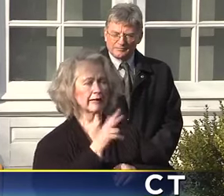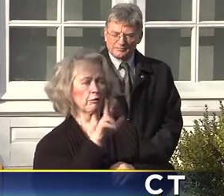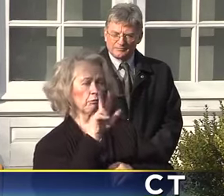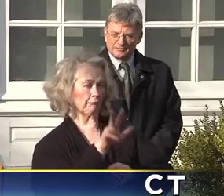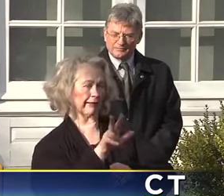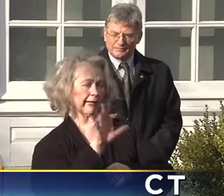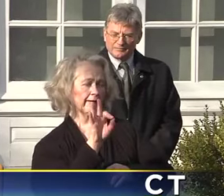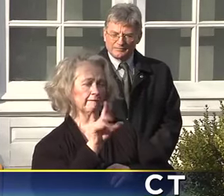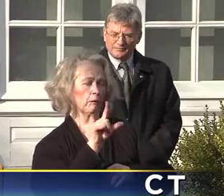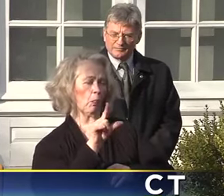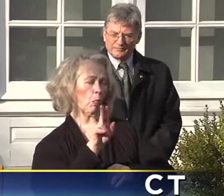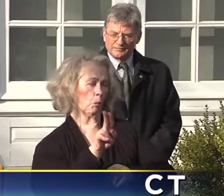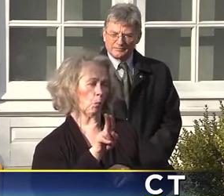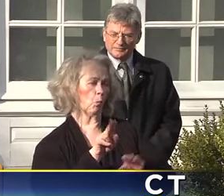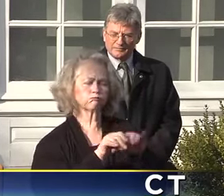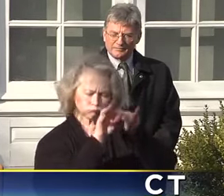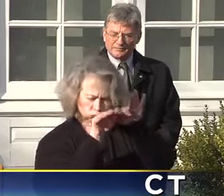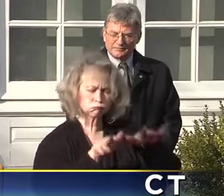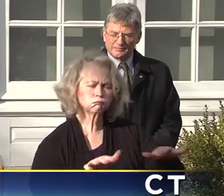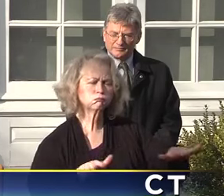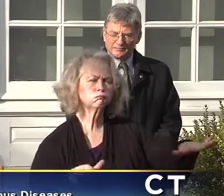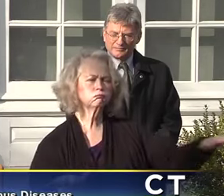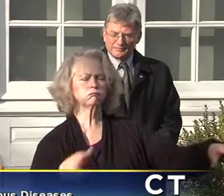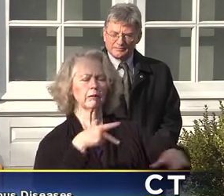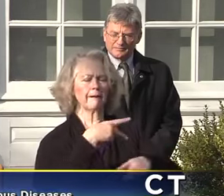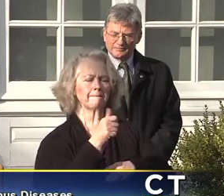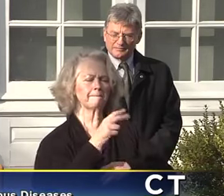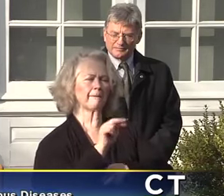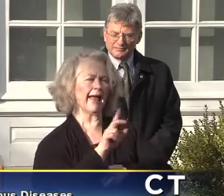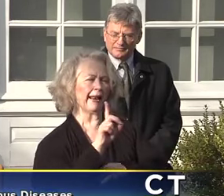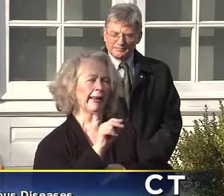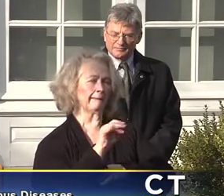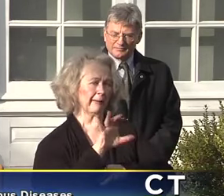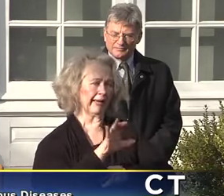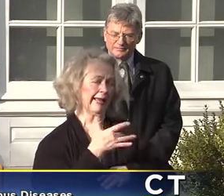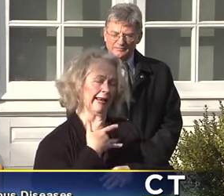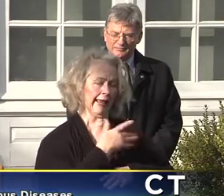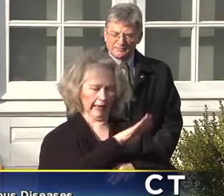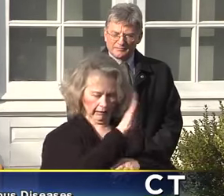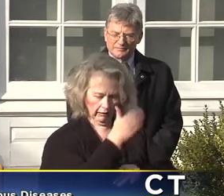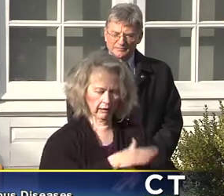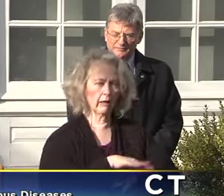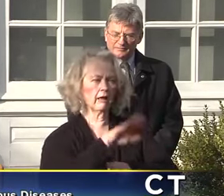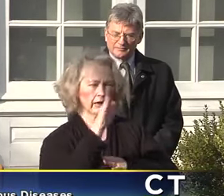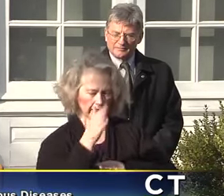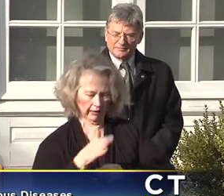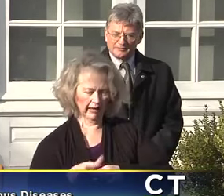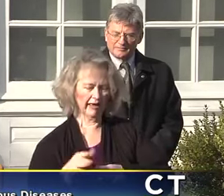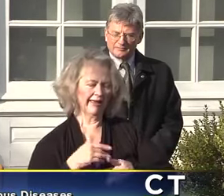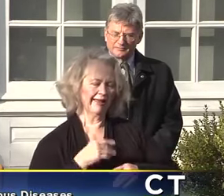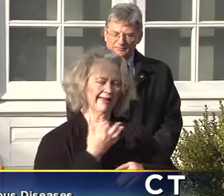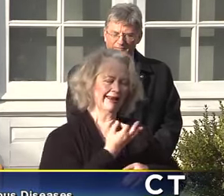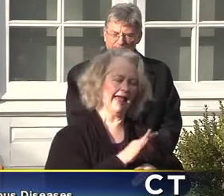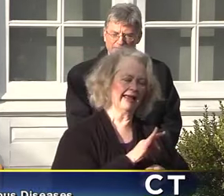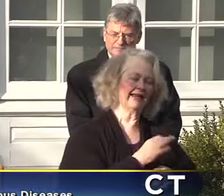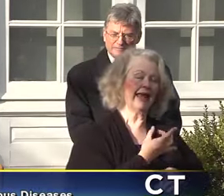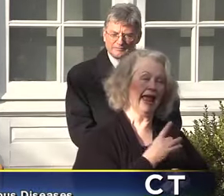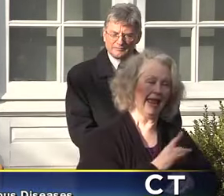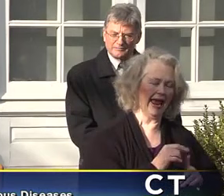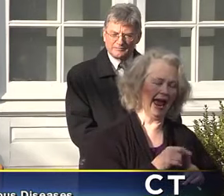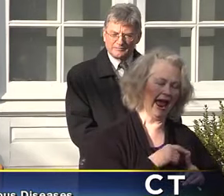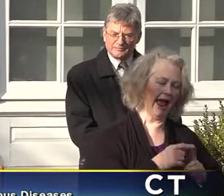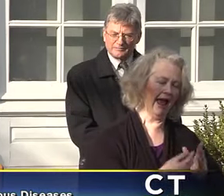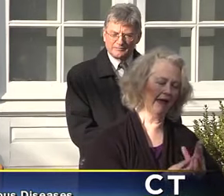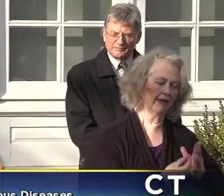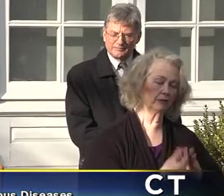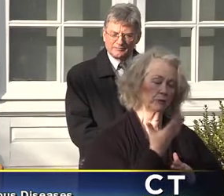And influenza pandemics usually come in waves. For example, in 1918, there was a spring wave, a fall wave,